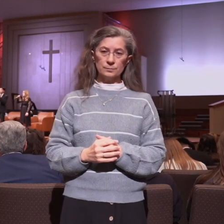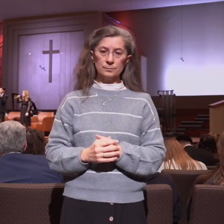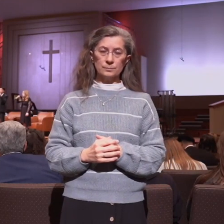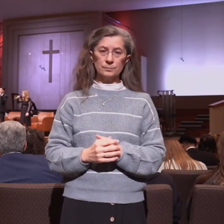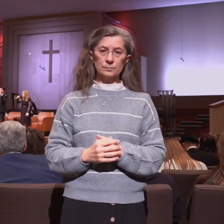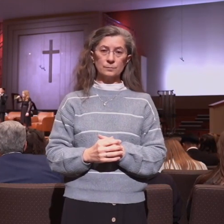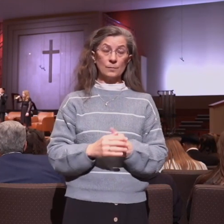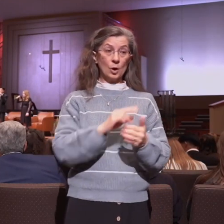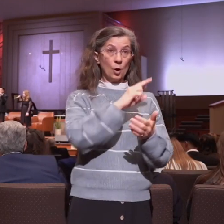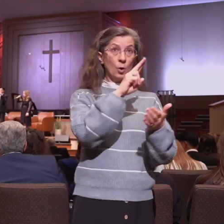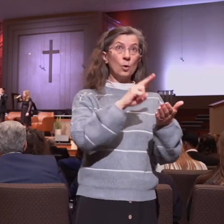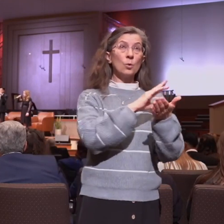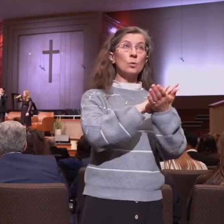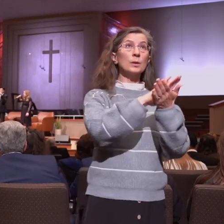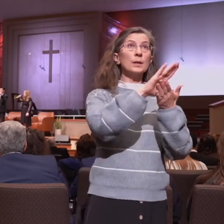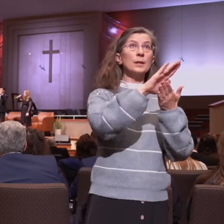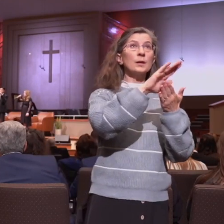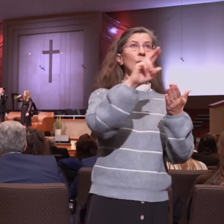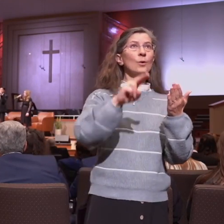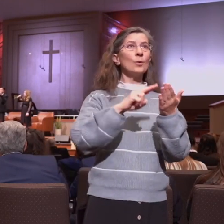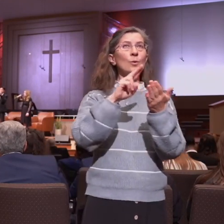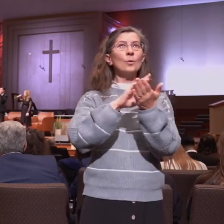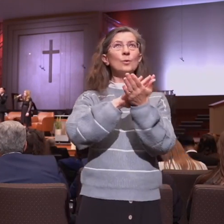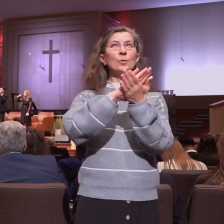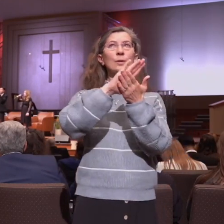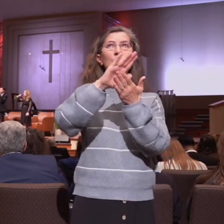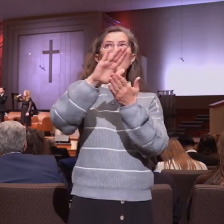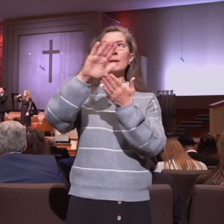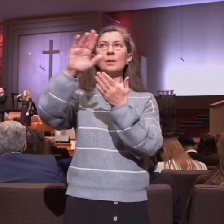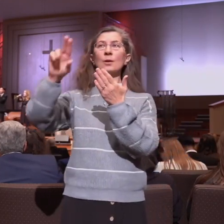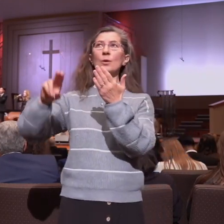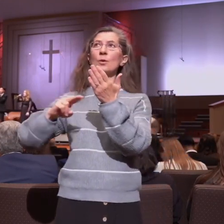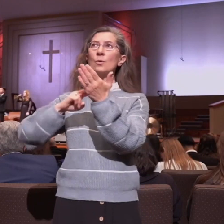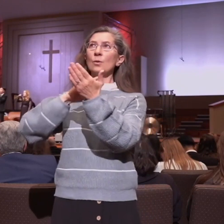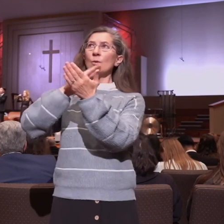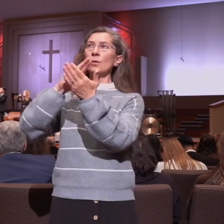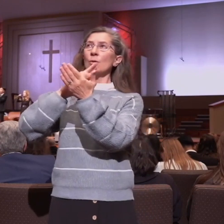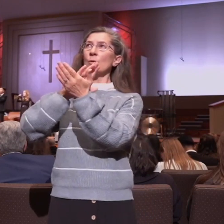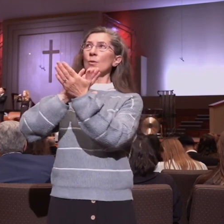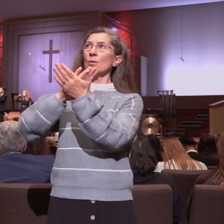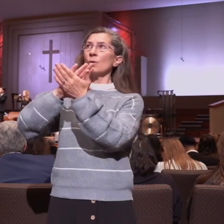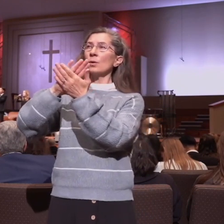Holy, holy, holy,